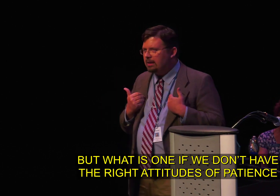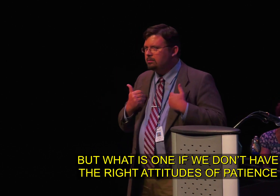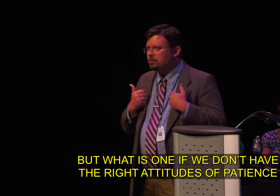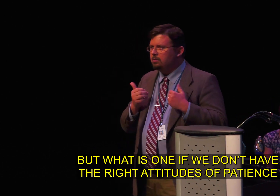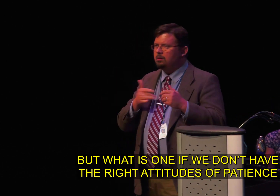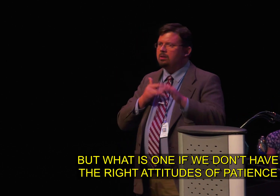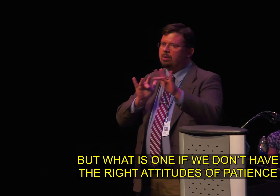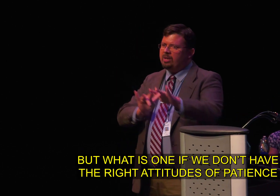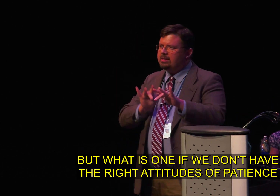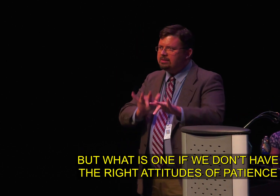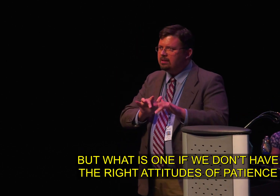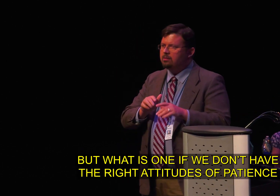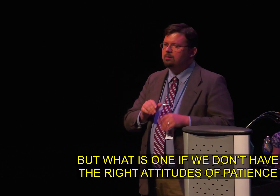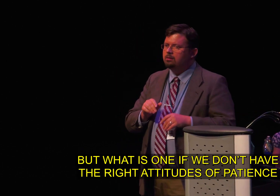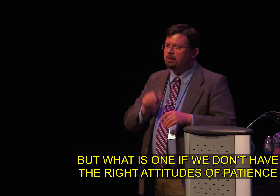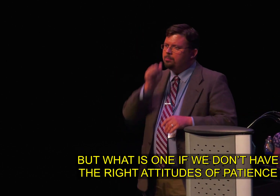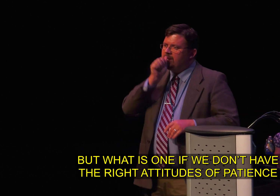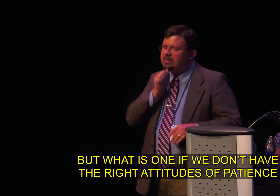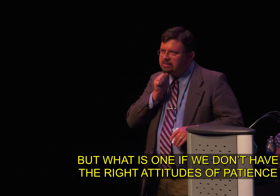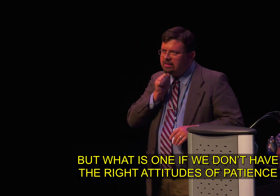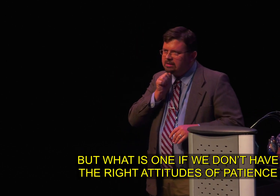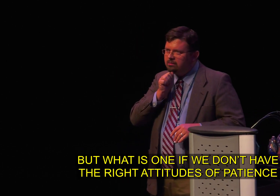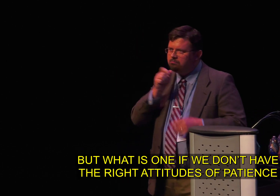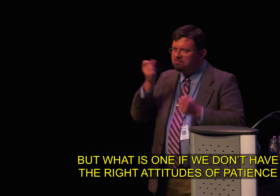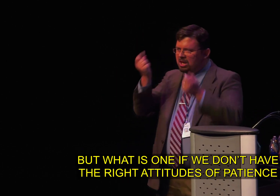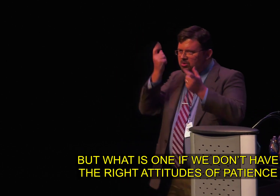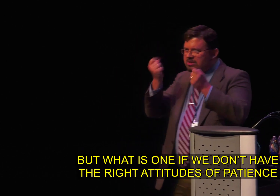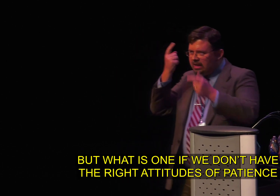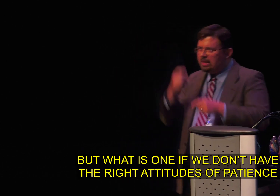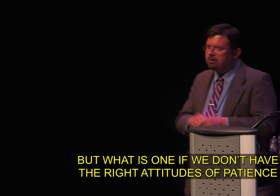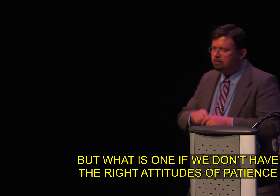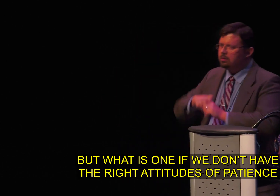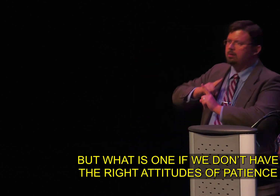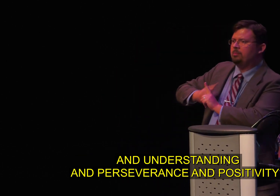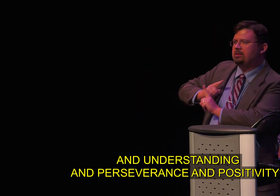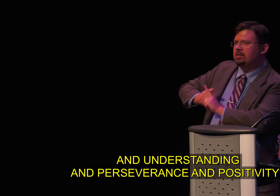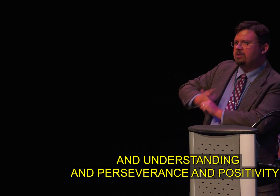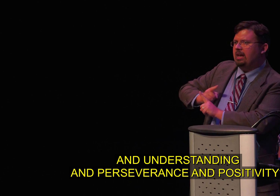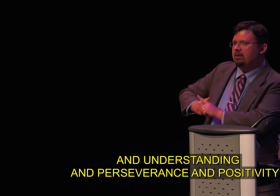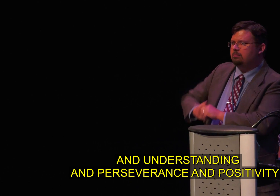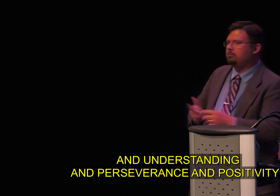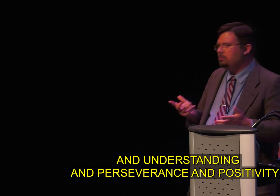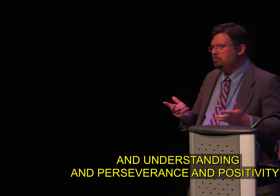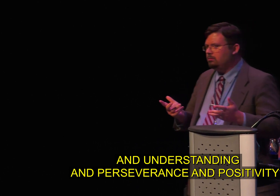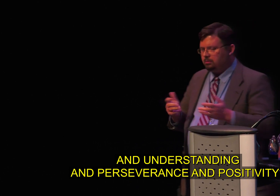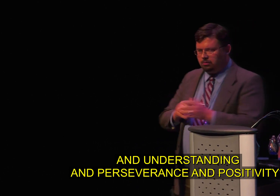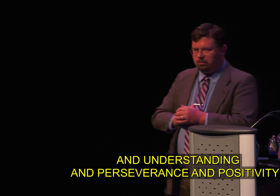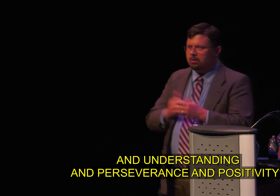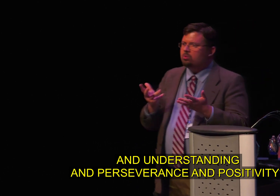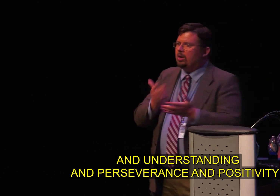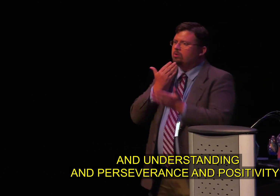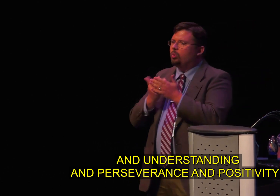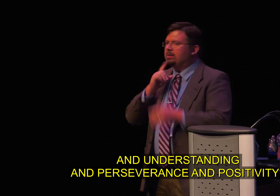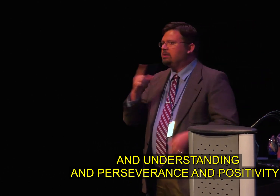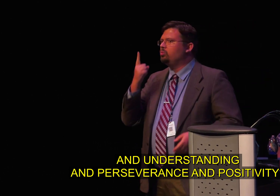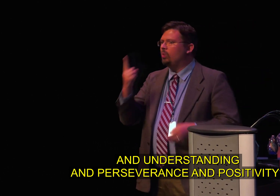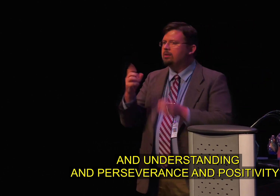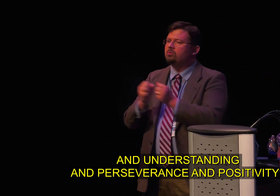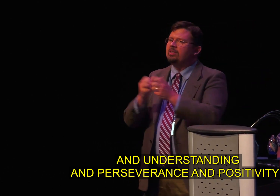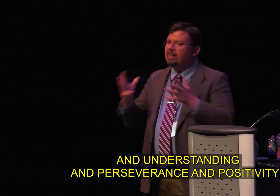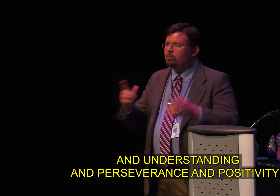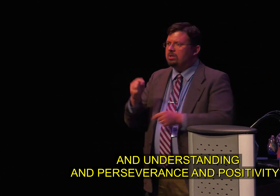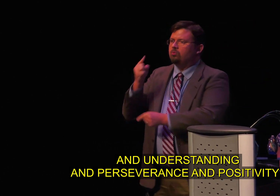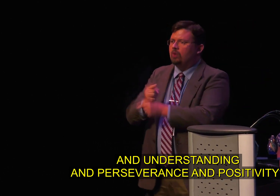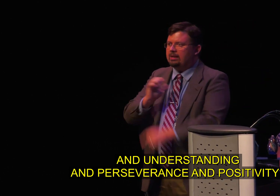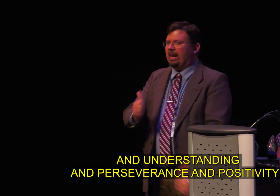But what is one if we don't have the right attitudes of patience and understanding and perseverance and